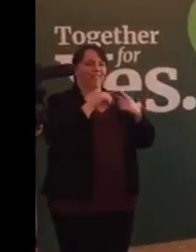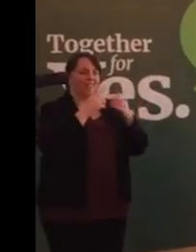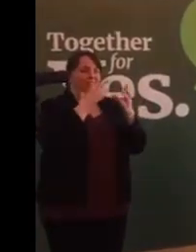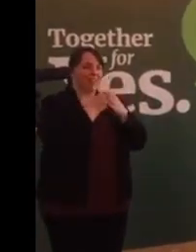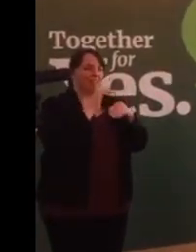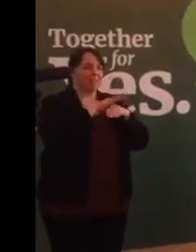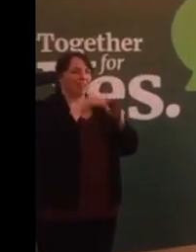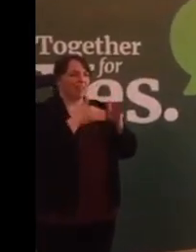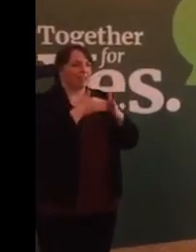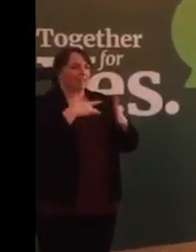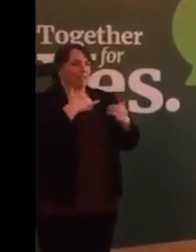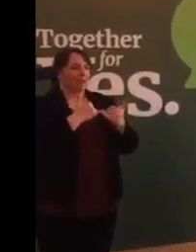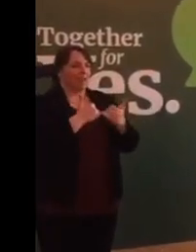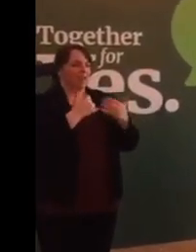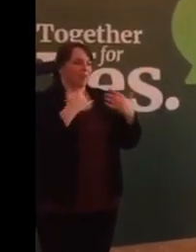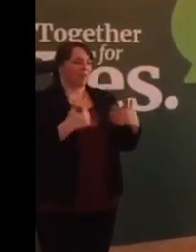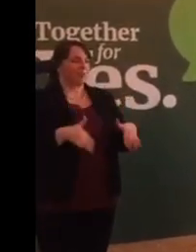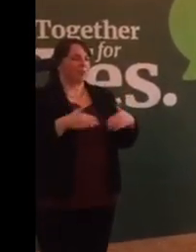is a wonderful welcome.